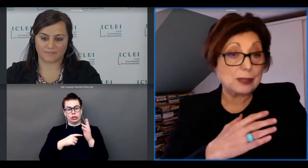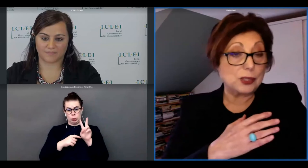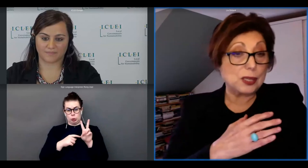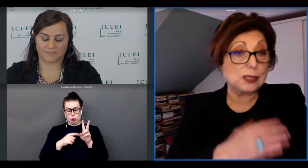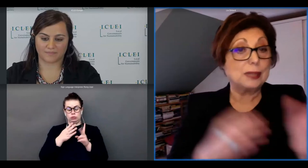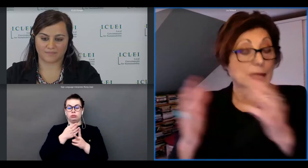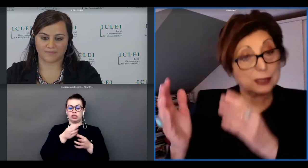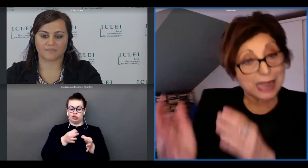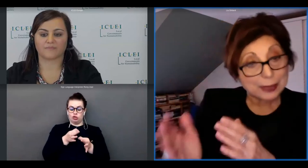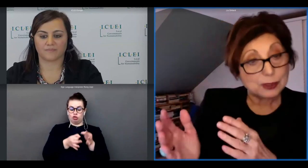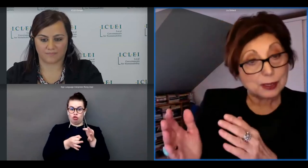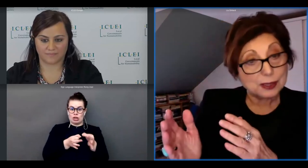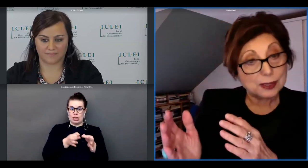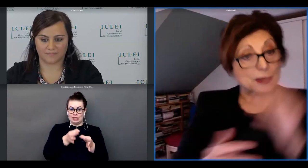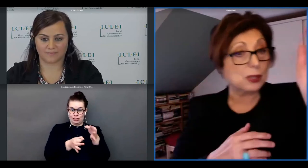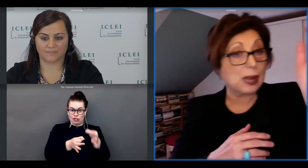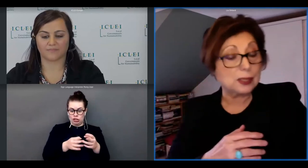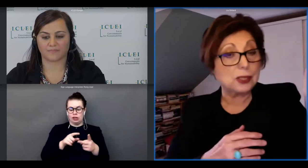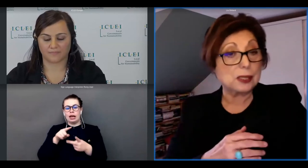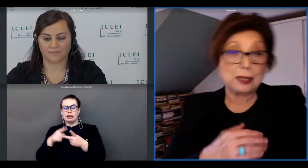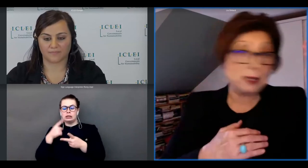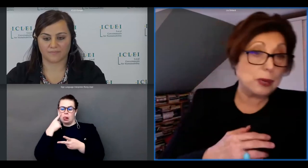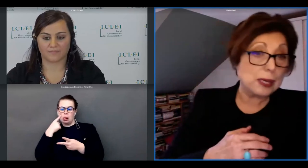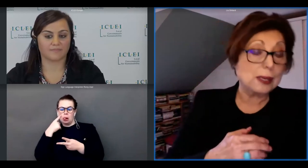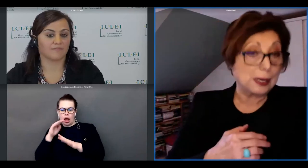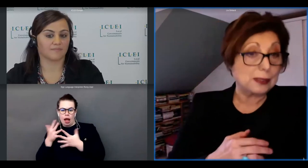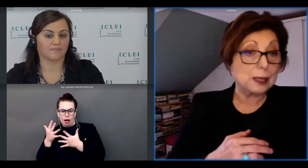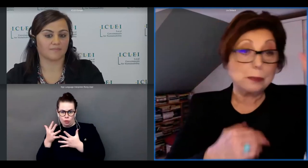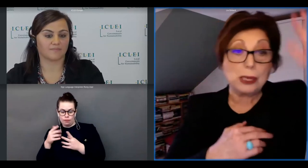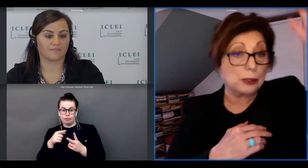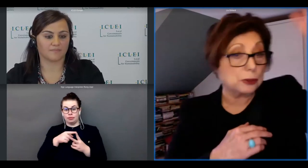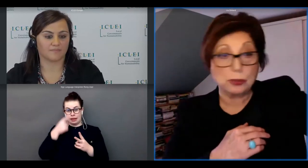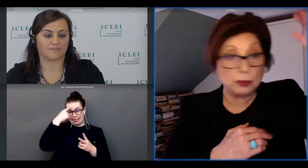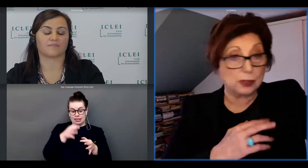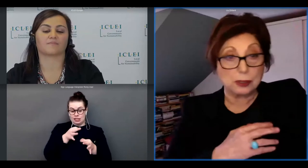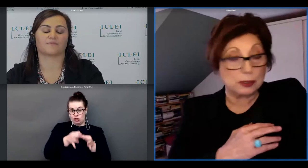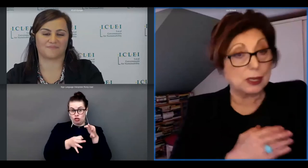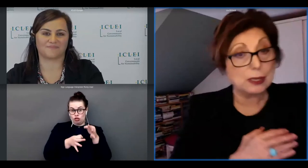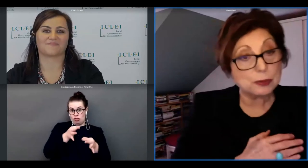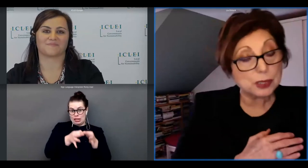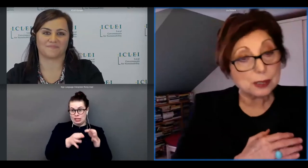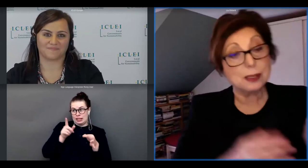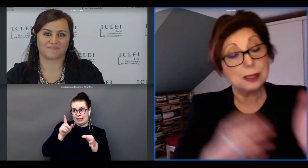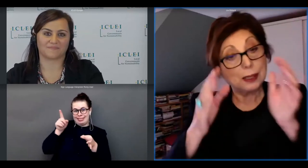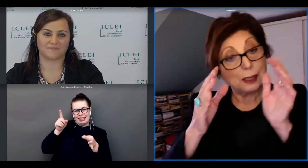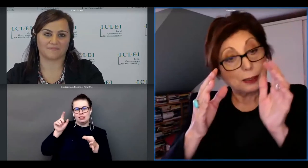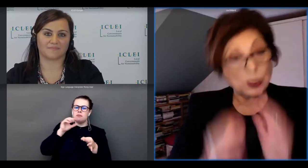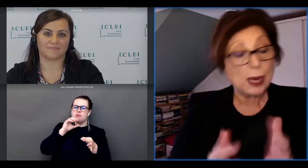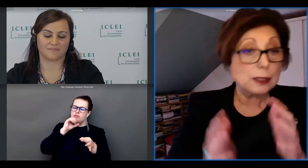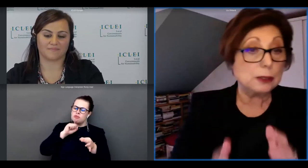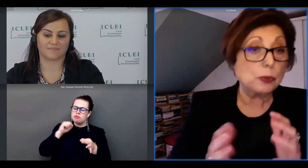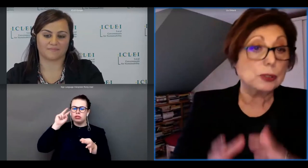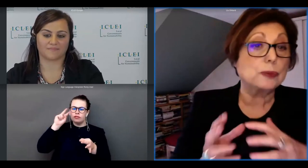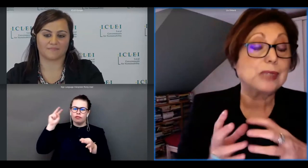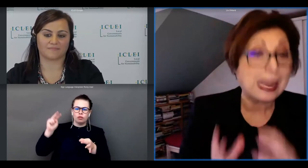strategies and there is tactics the strategies in a way i think belong to the old creative city we